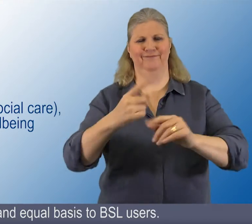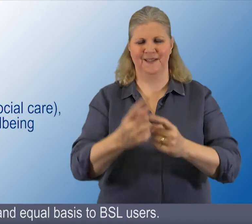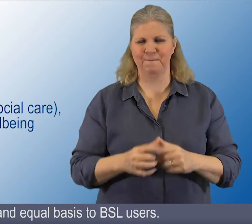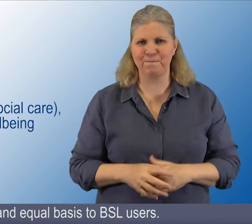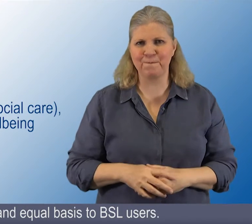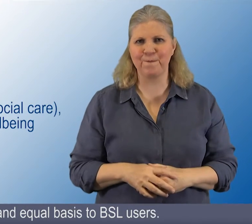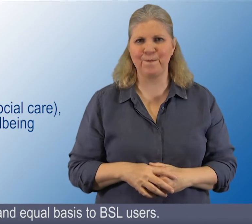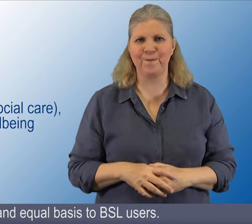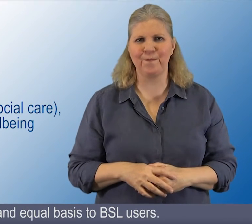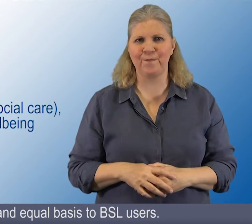to BSL users.